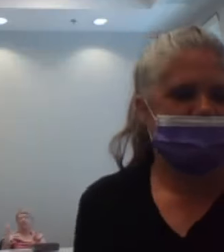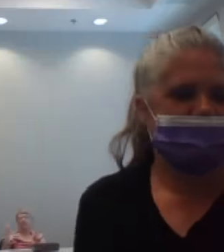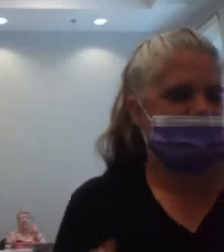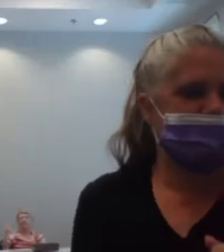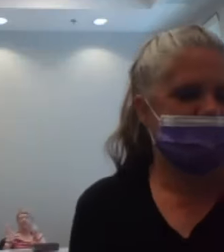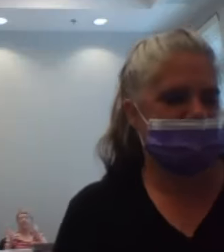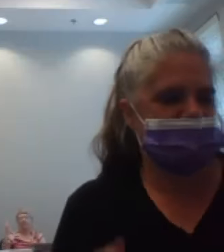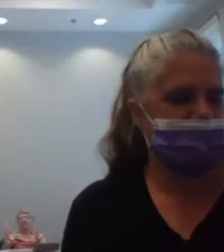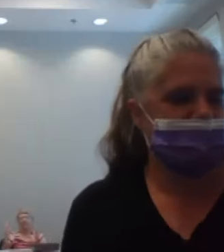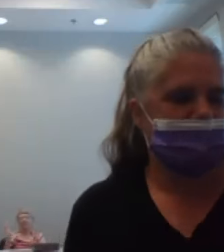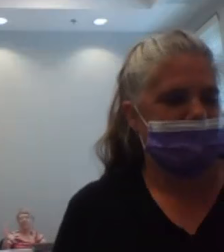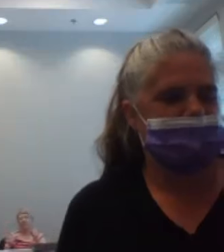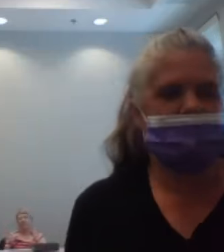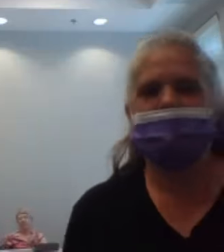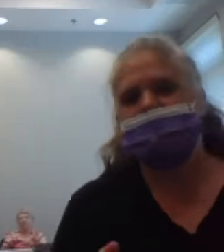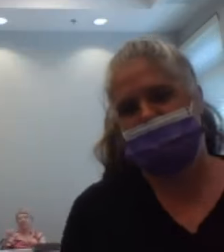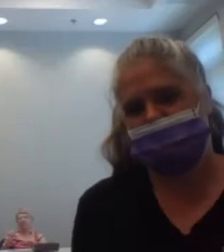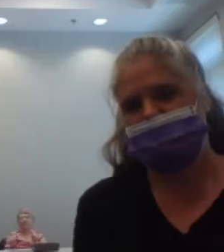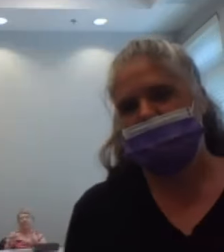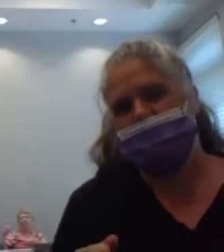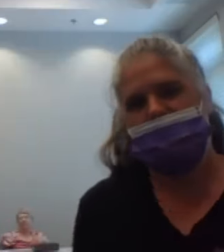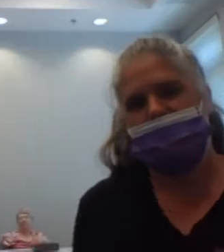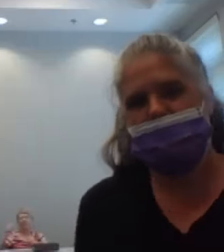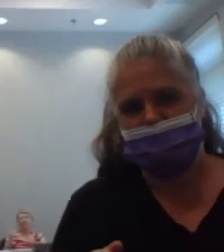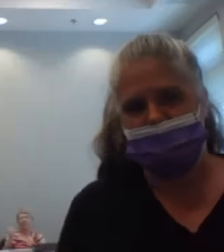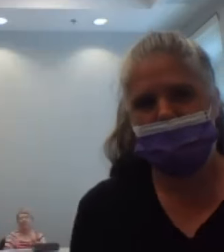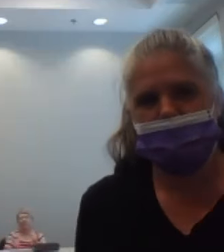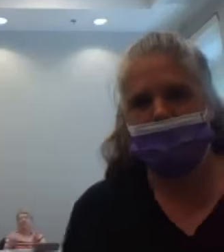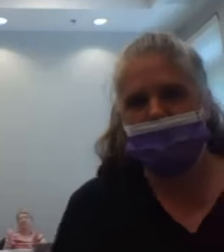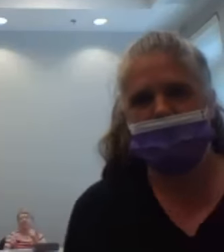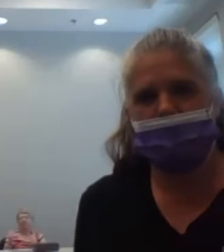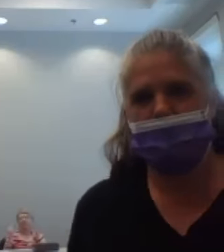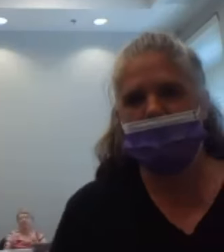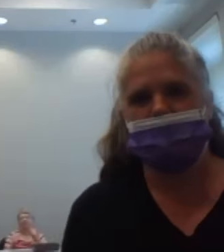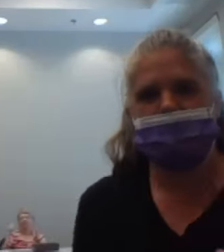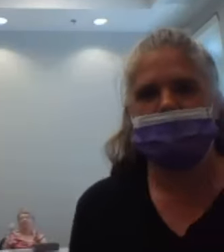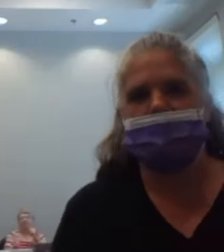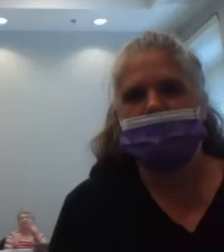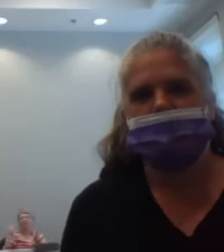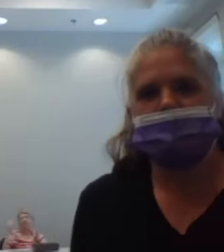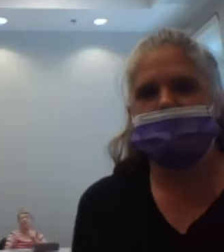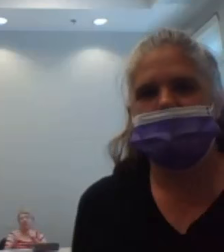six, seven, eight, nine, 10,